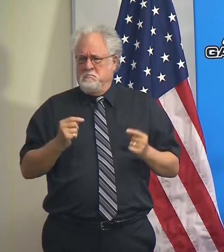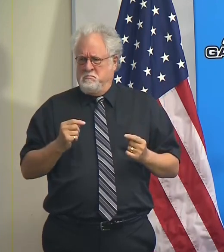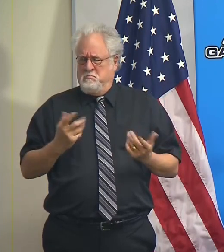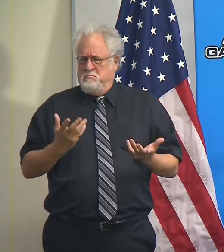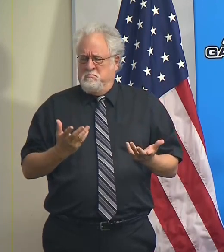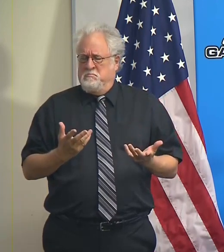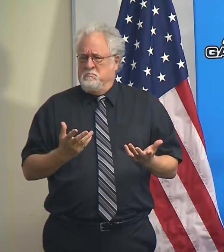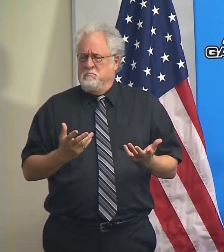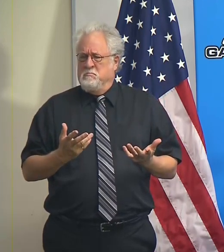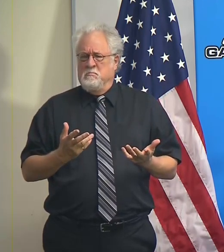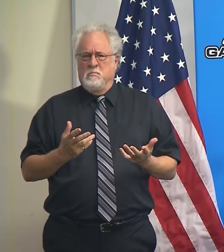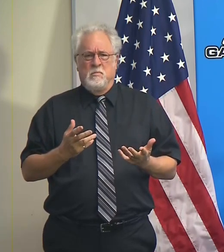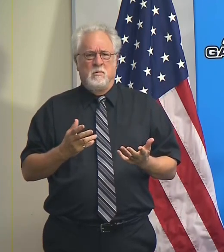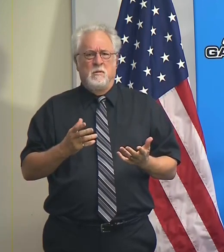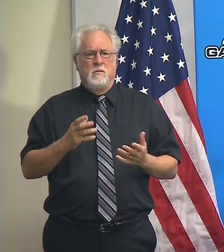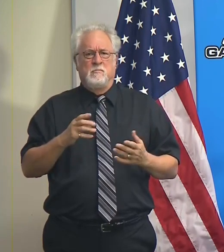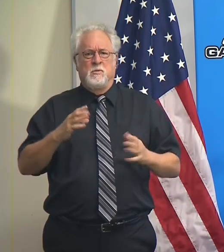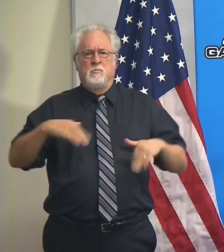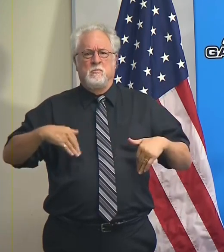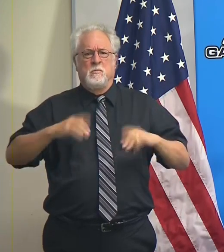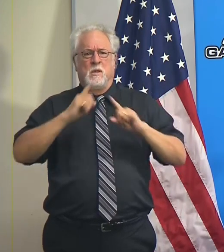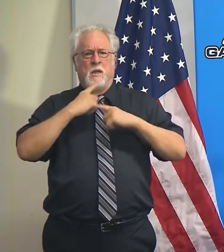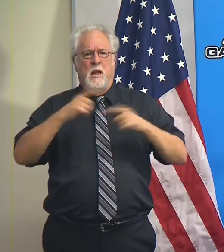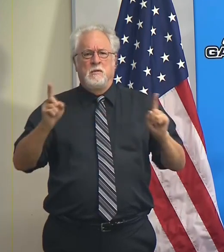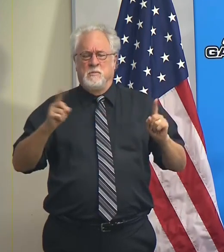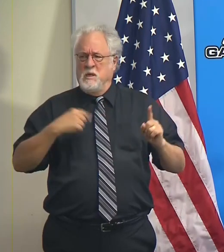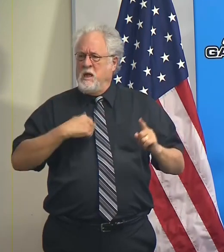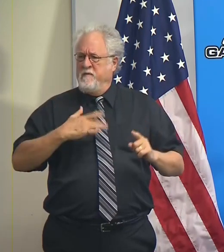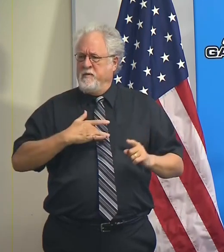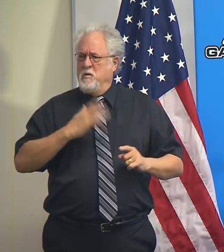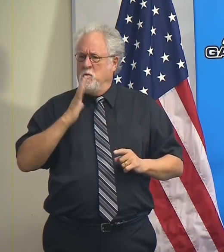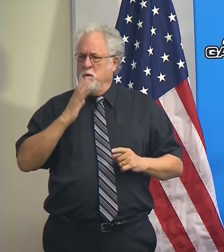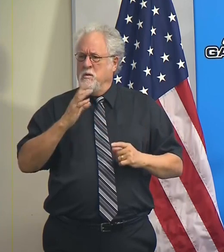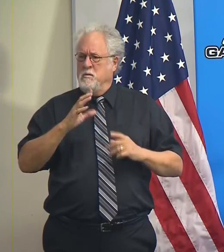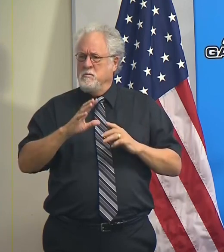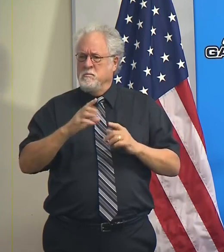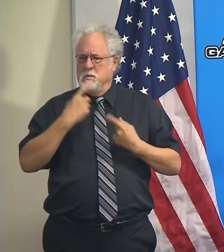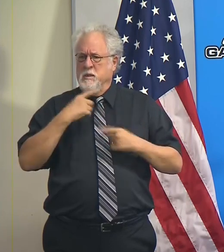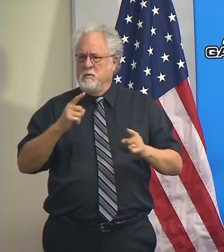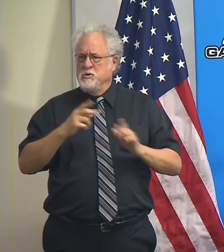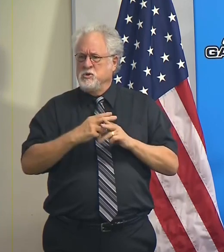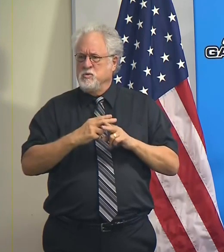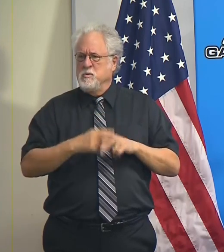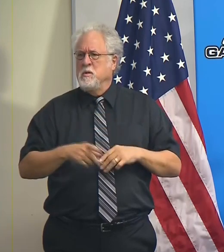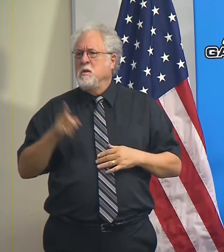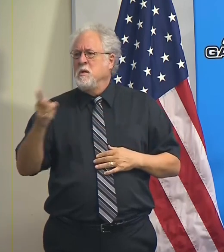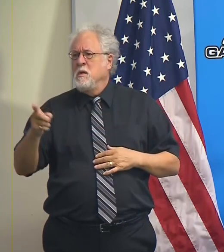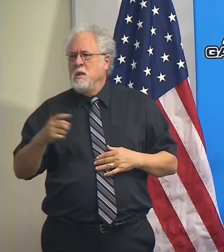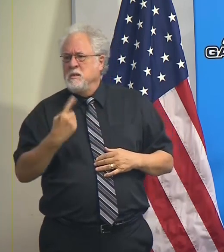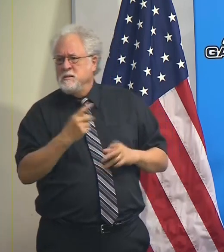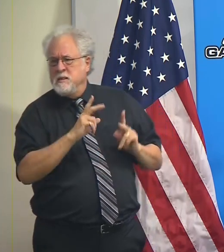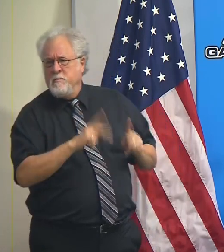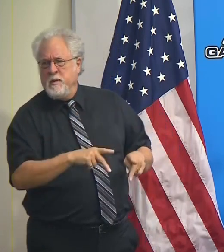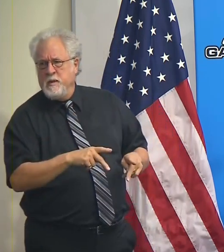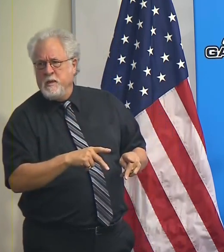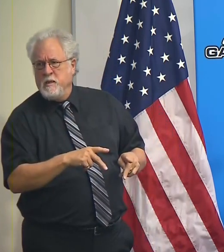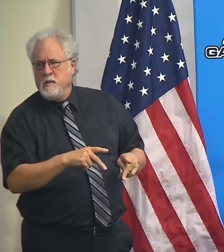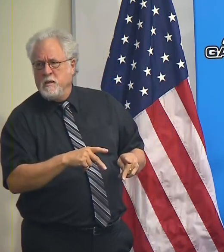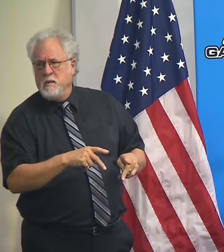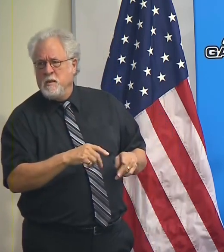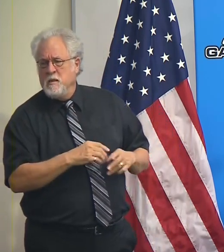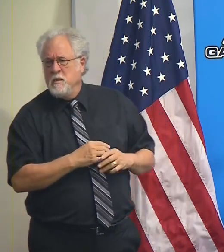just think there hasn't been an announcement yet and I suspect one's coming out pretty quickly. For somebody that says